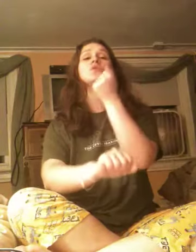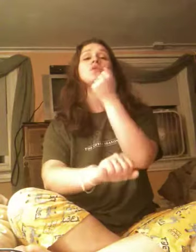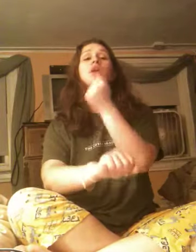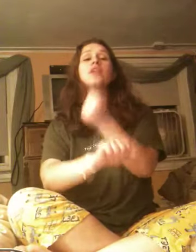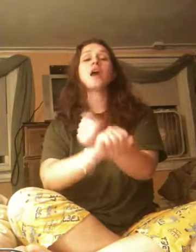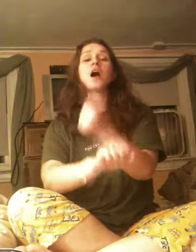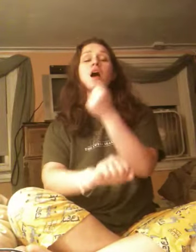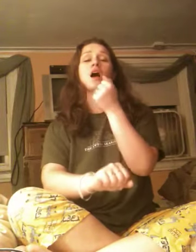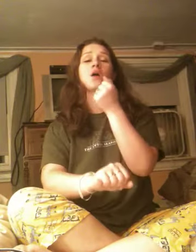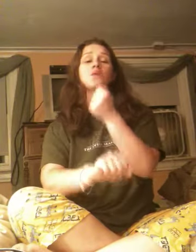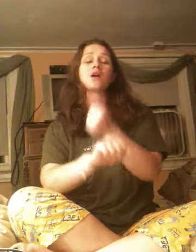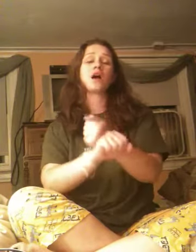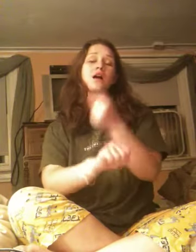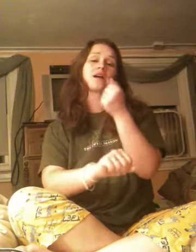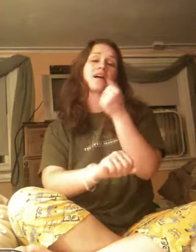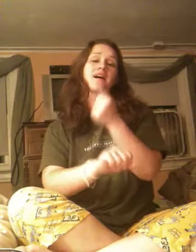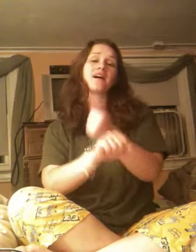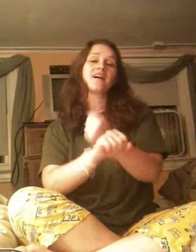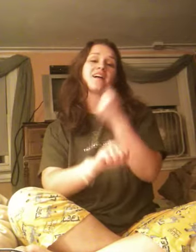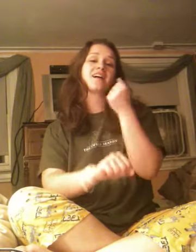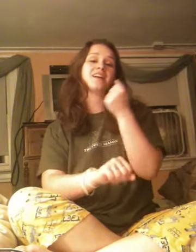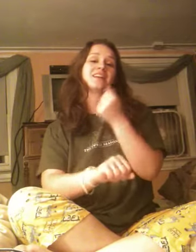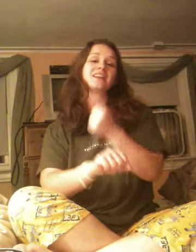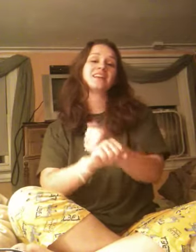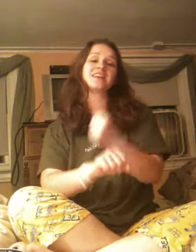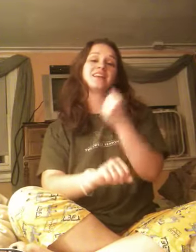the rock I cling.